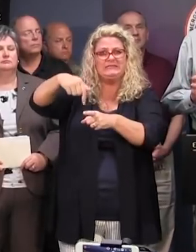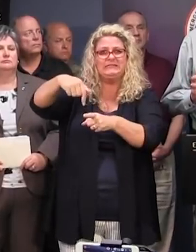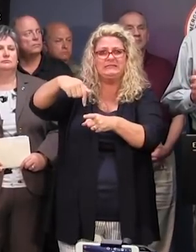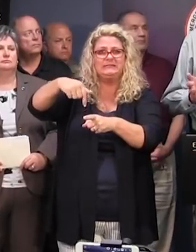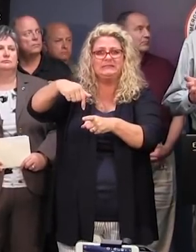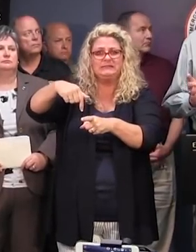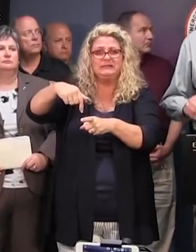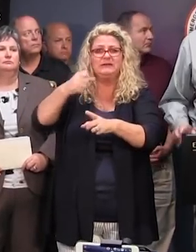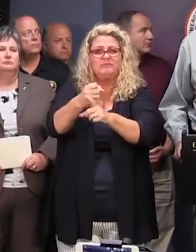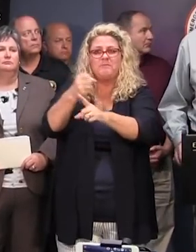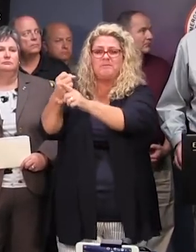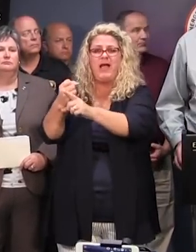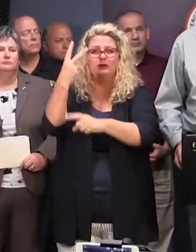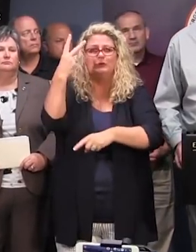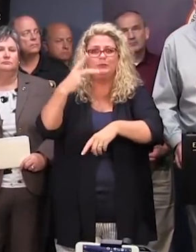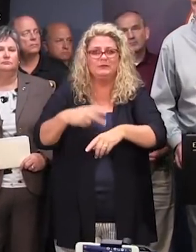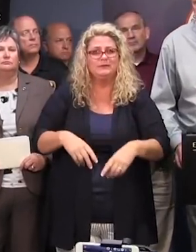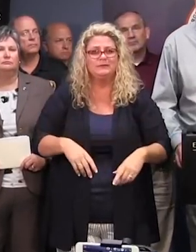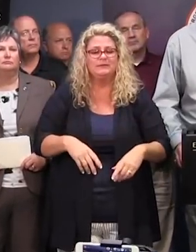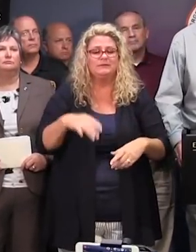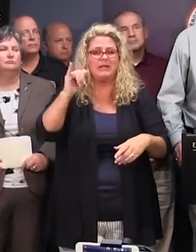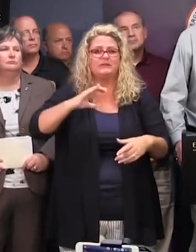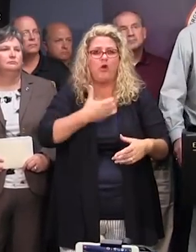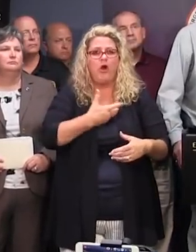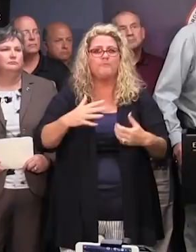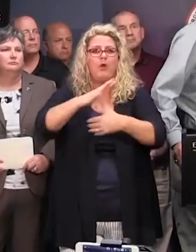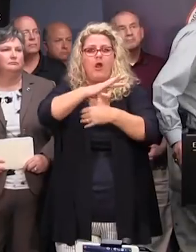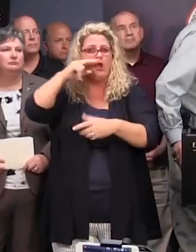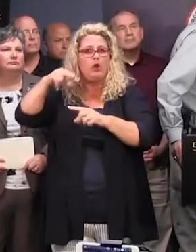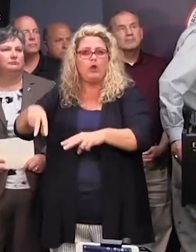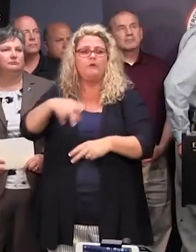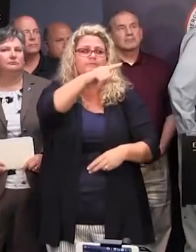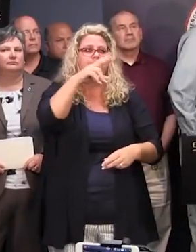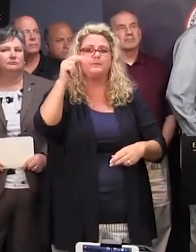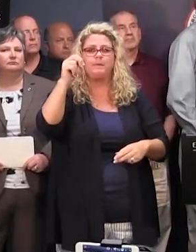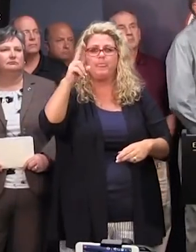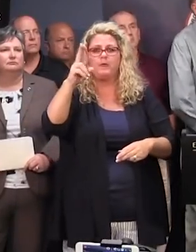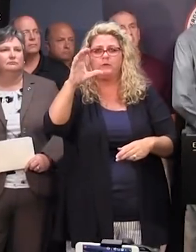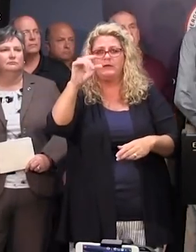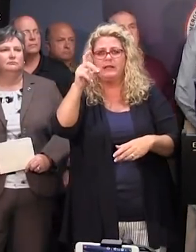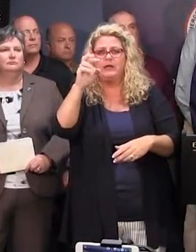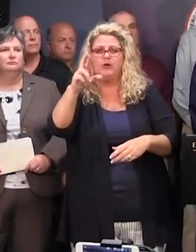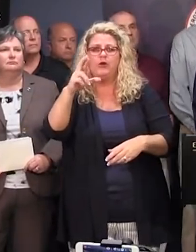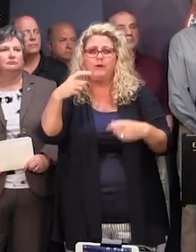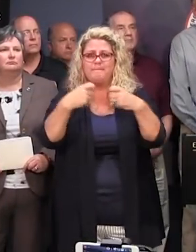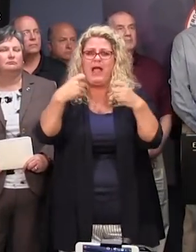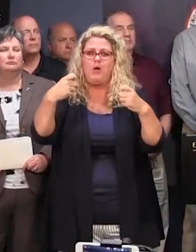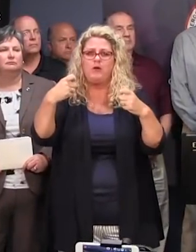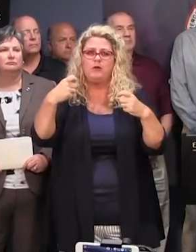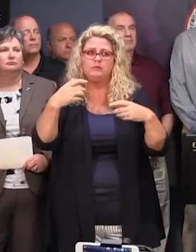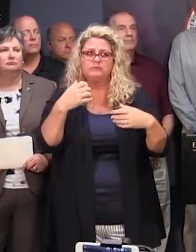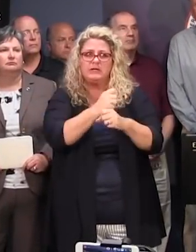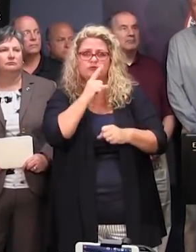and it makes it our number one priority. Governor, the nuclear power facilities, what steps are being put in place to make sure that no